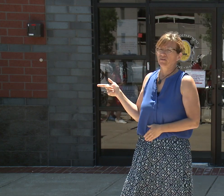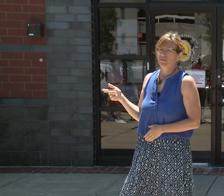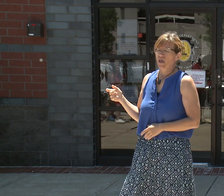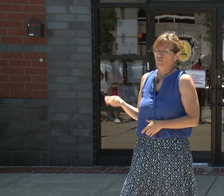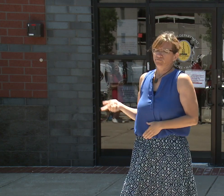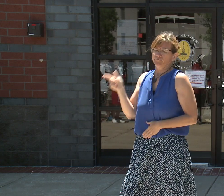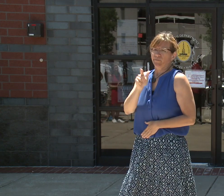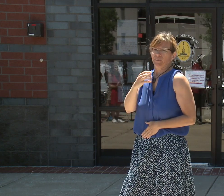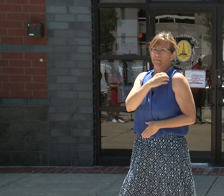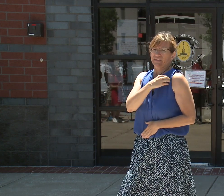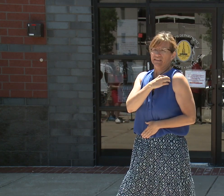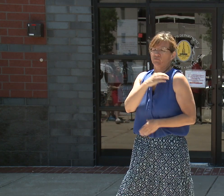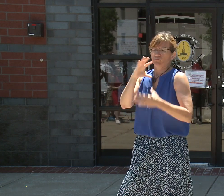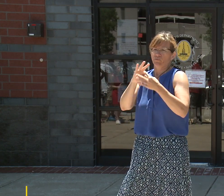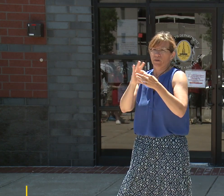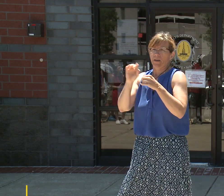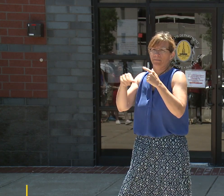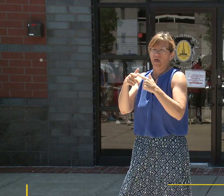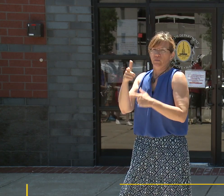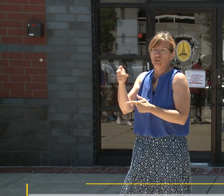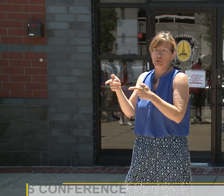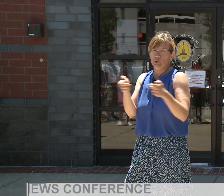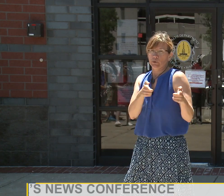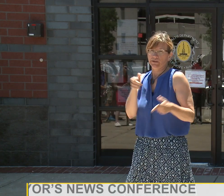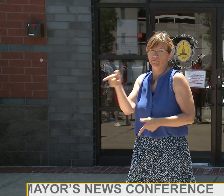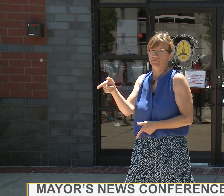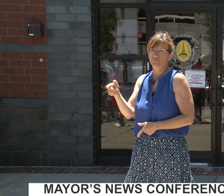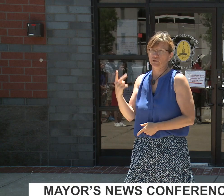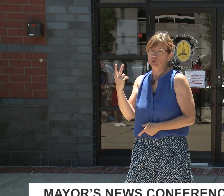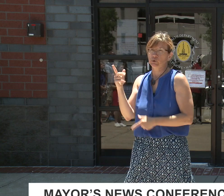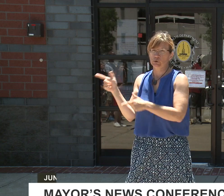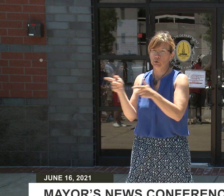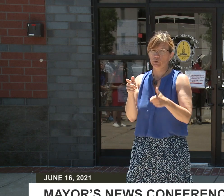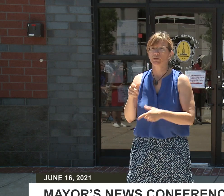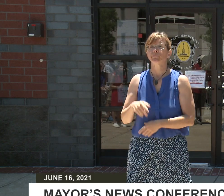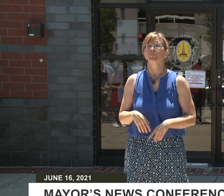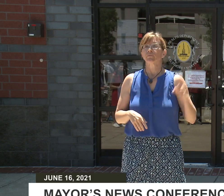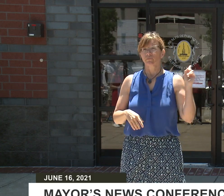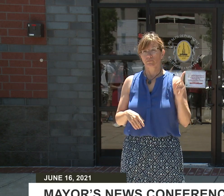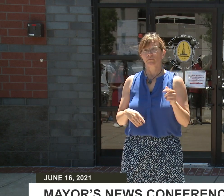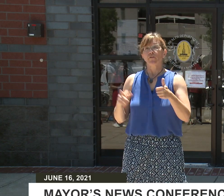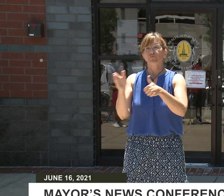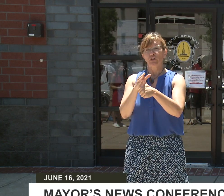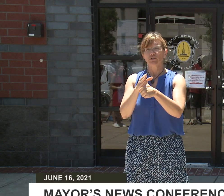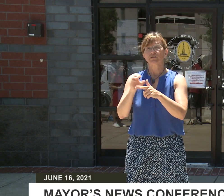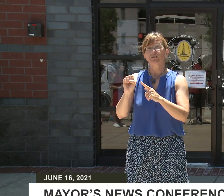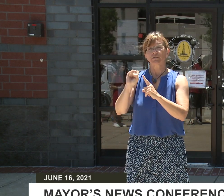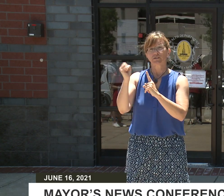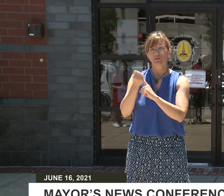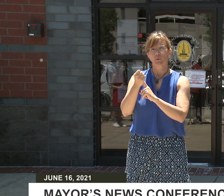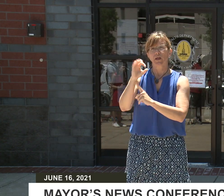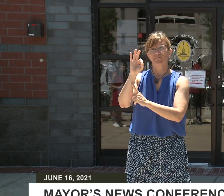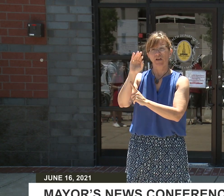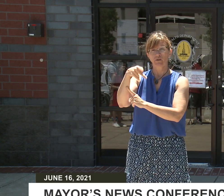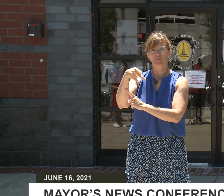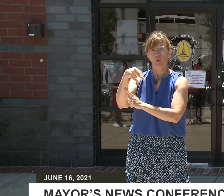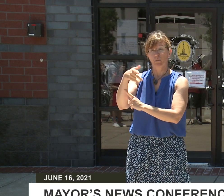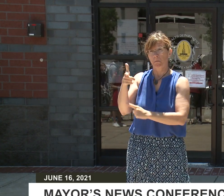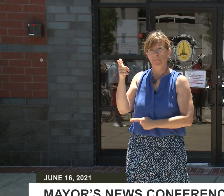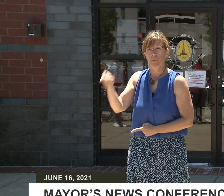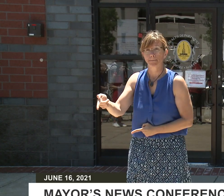Thank you. Thank you, Mr. Mayor. The first incident where the three people were shot, officers, detectives have gone through